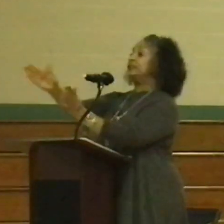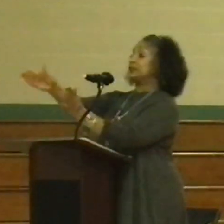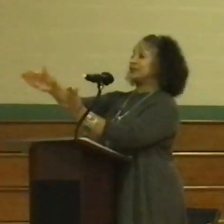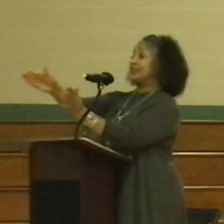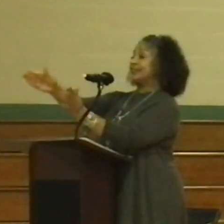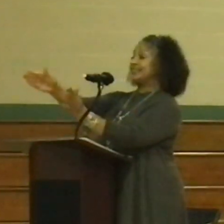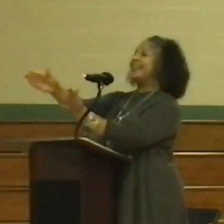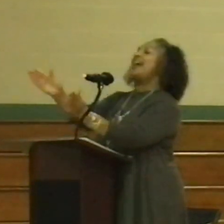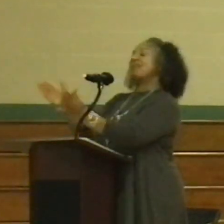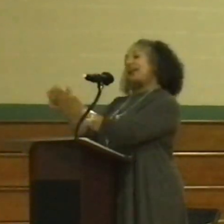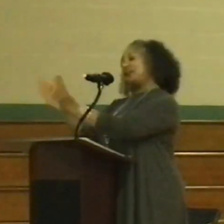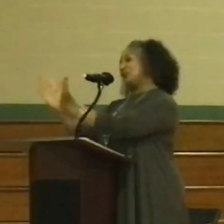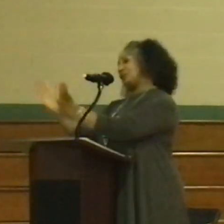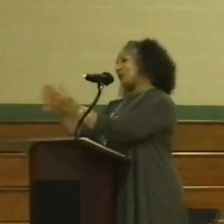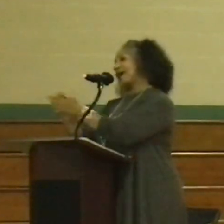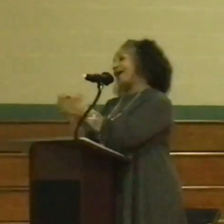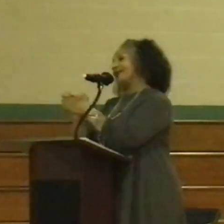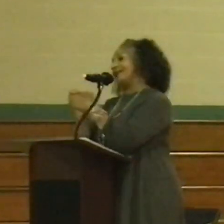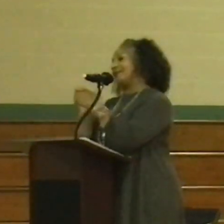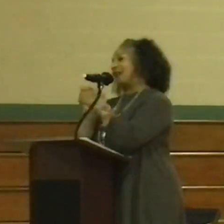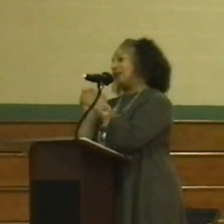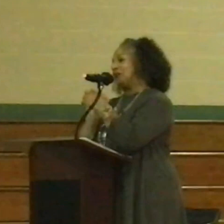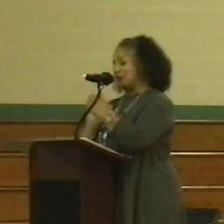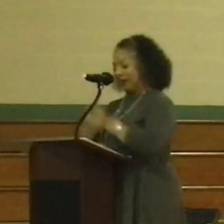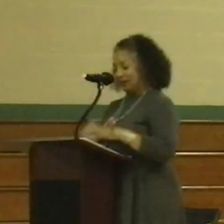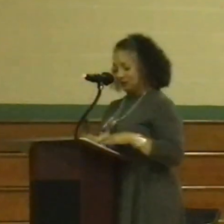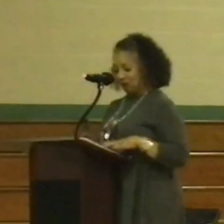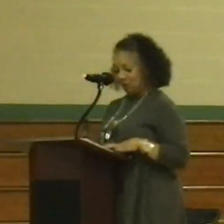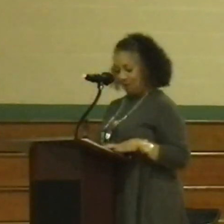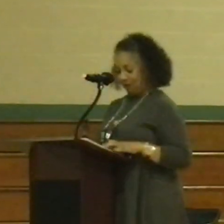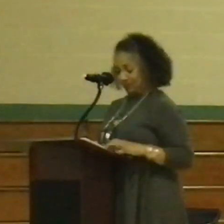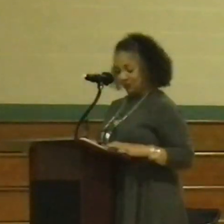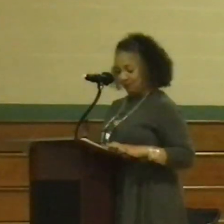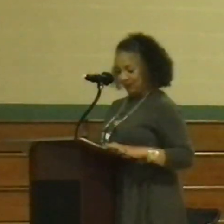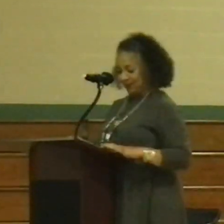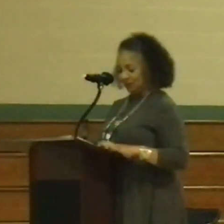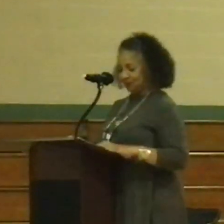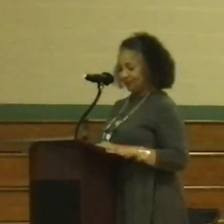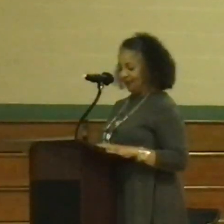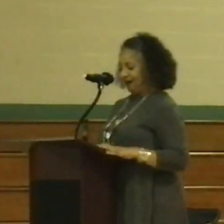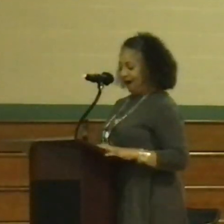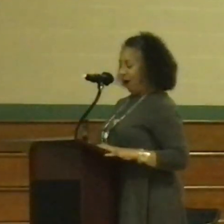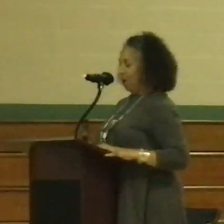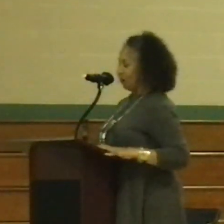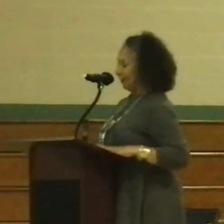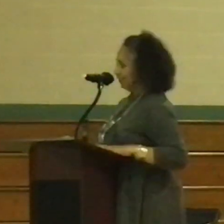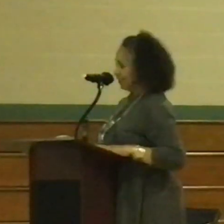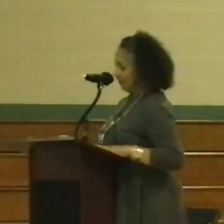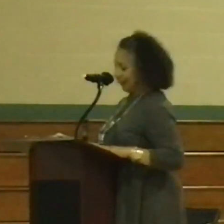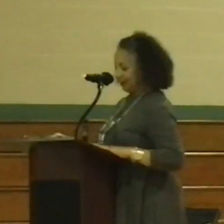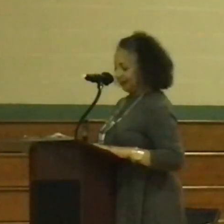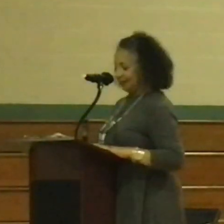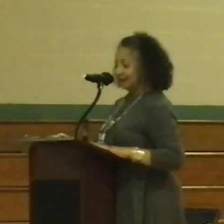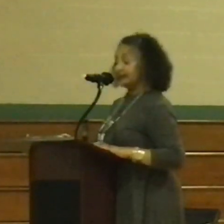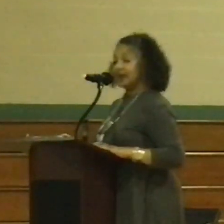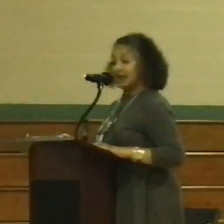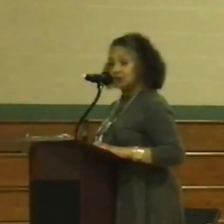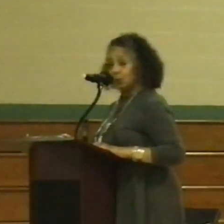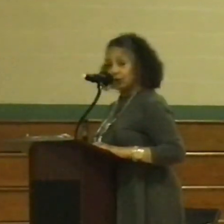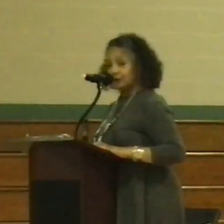from 4 until 6? Yes. Thank you so kindly. Thank you. Thank you so much. All right, everybody.